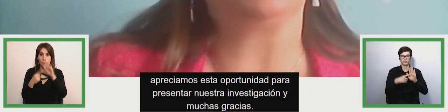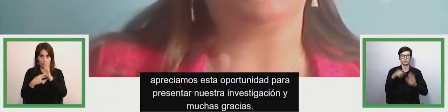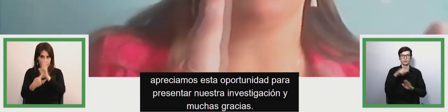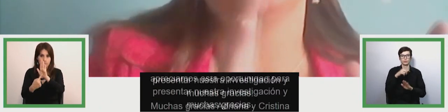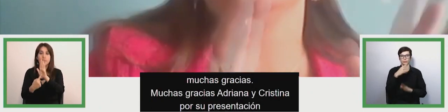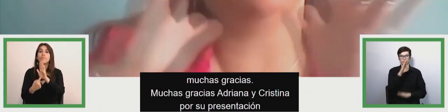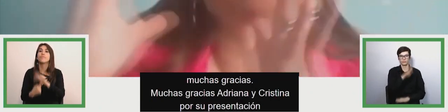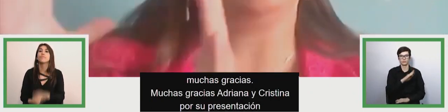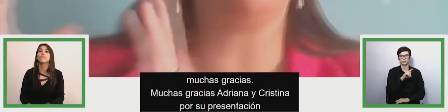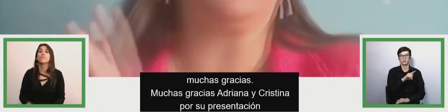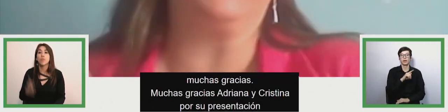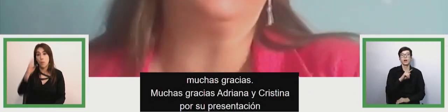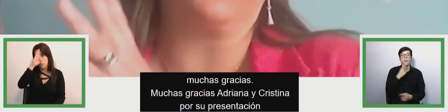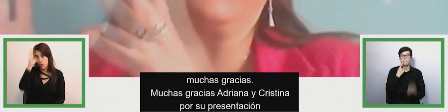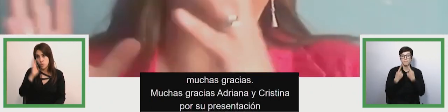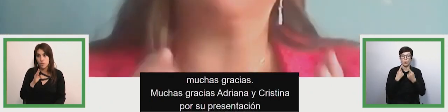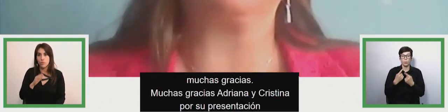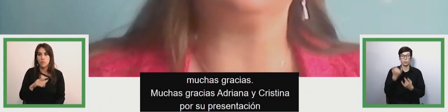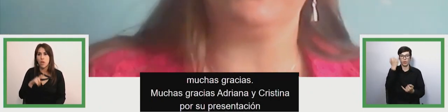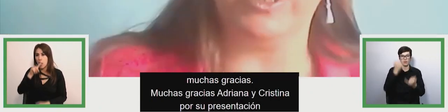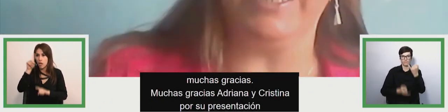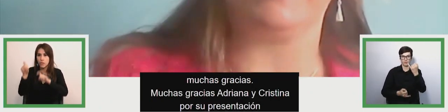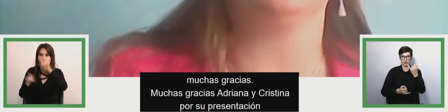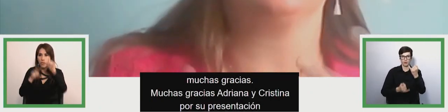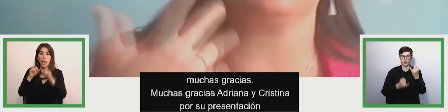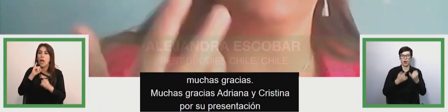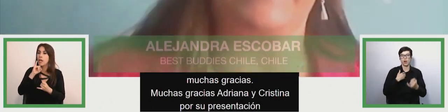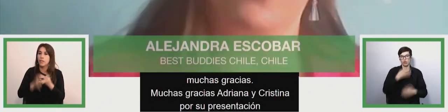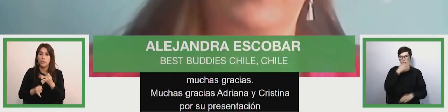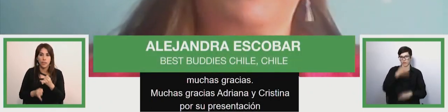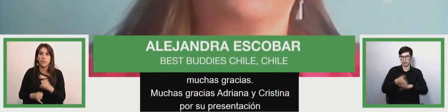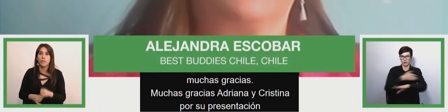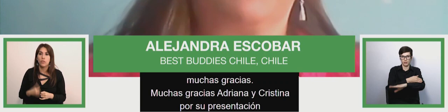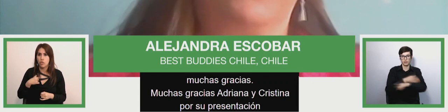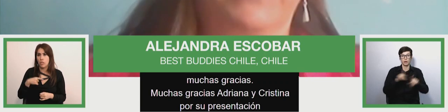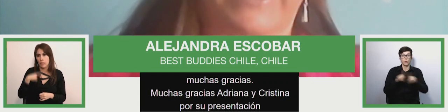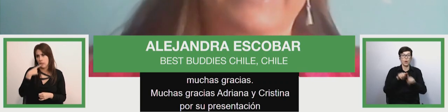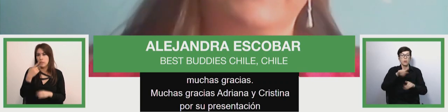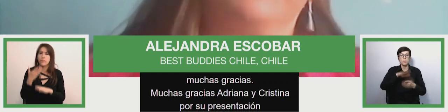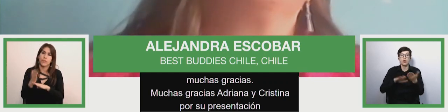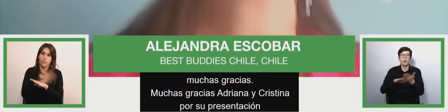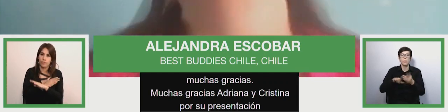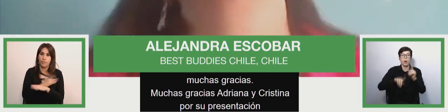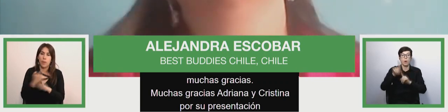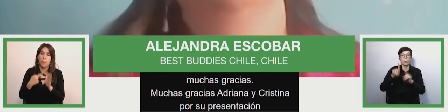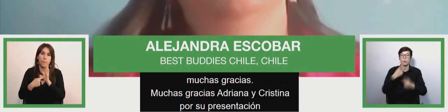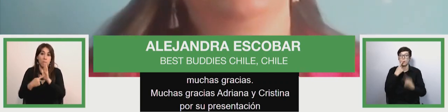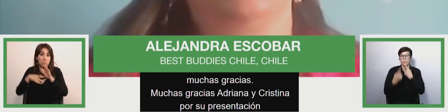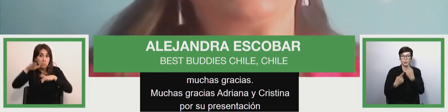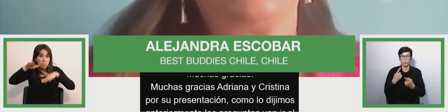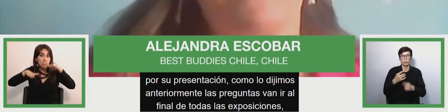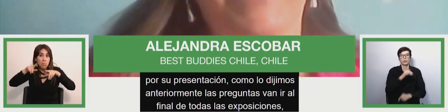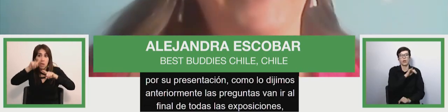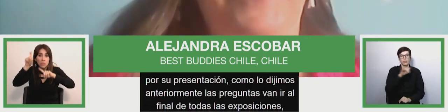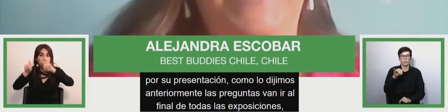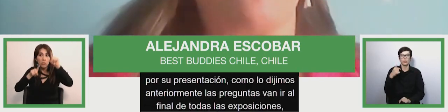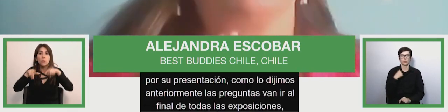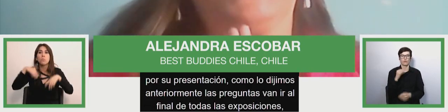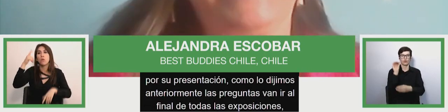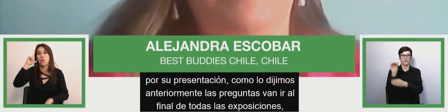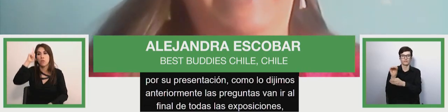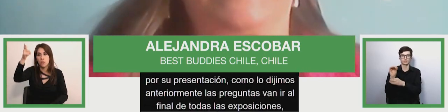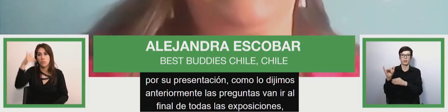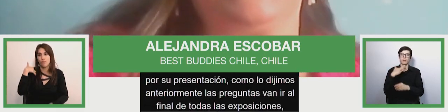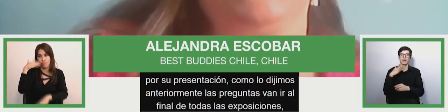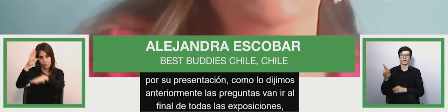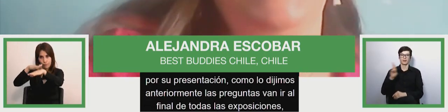muchisimas gracias adriana and regina thank you very much adriana and regina for your presentation as mentioned